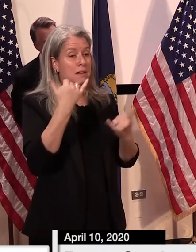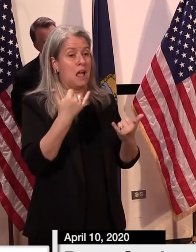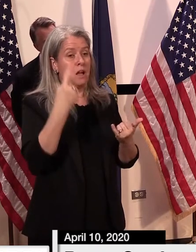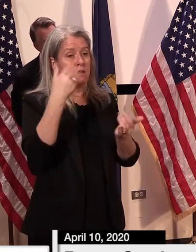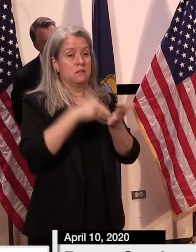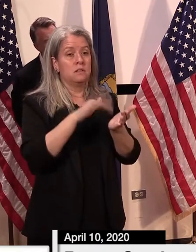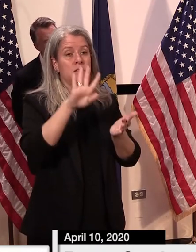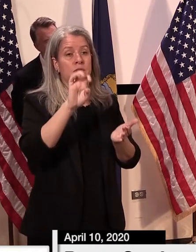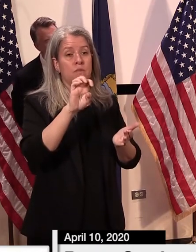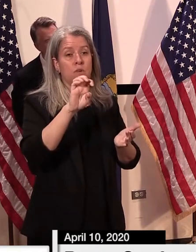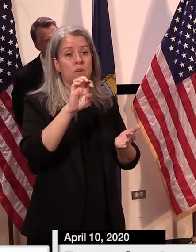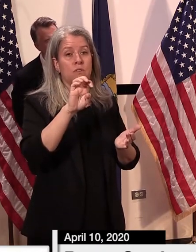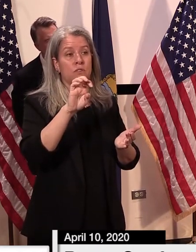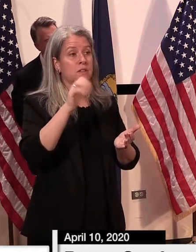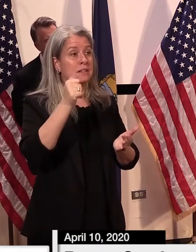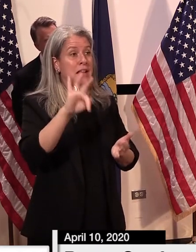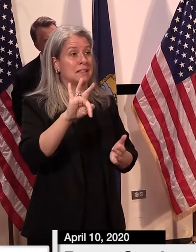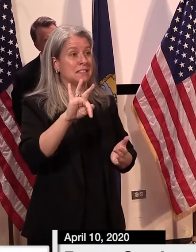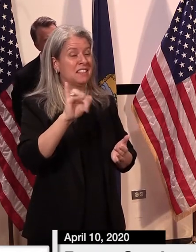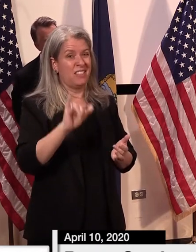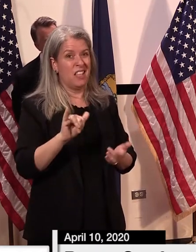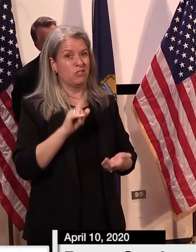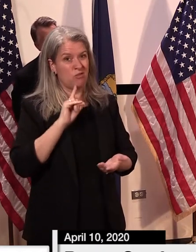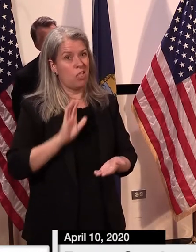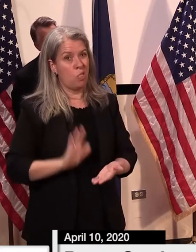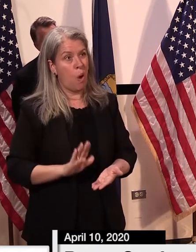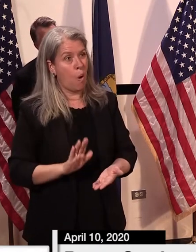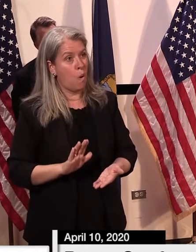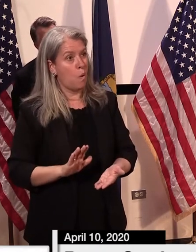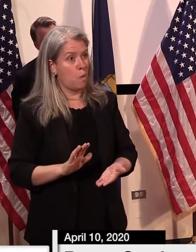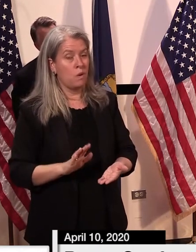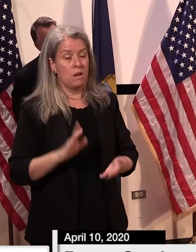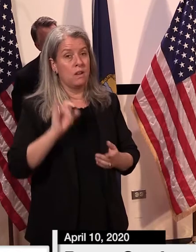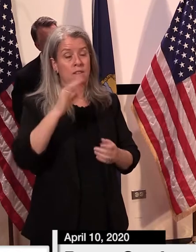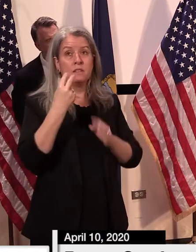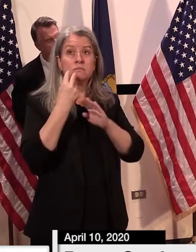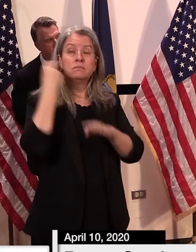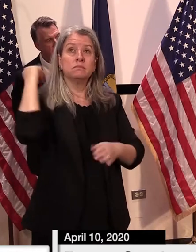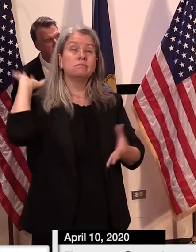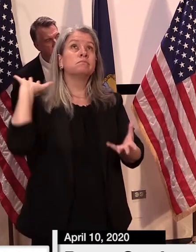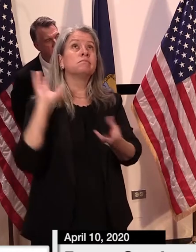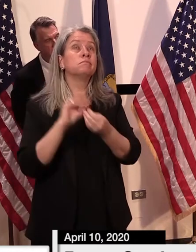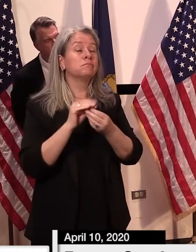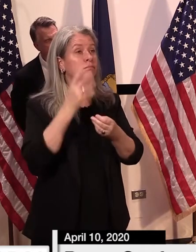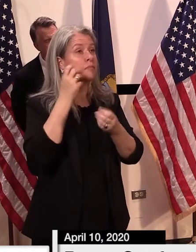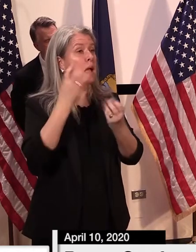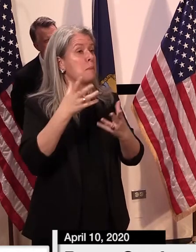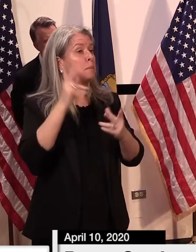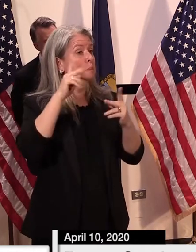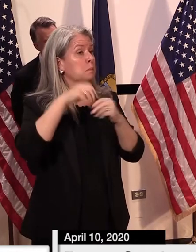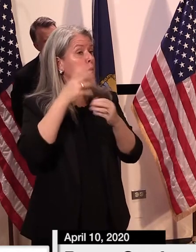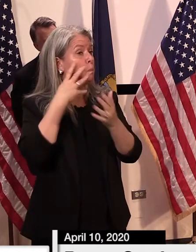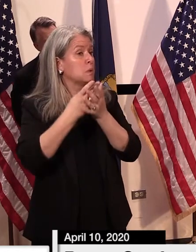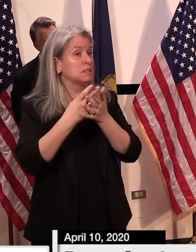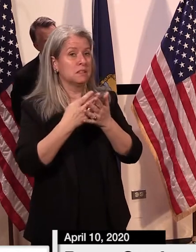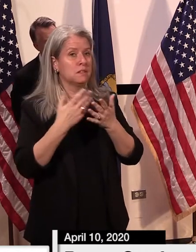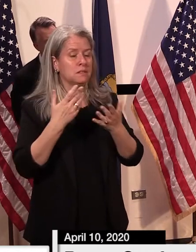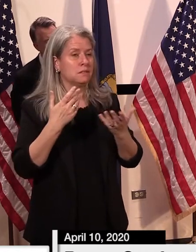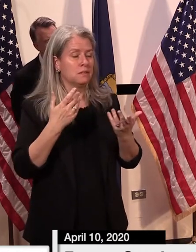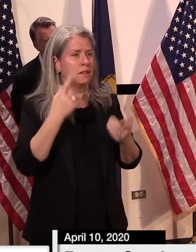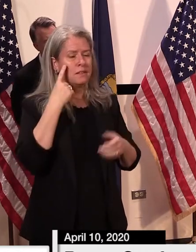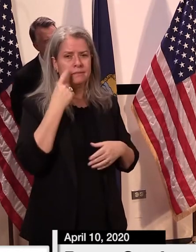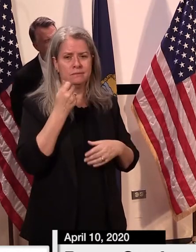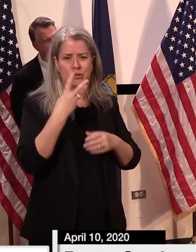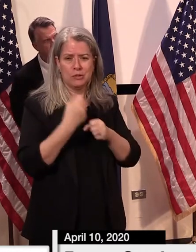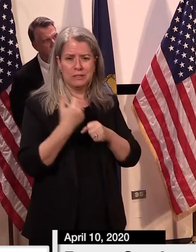today that's that's quite low as over a historical time of what our correctional facility has been i think a